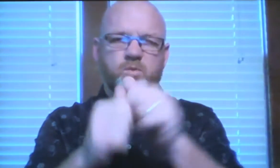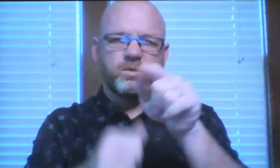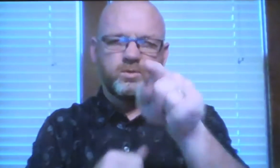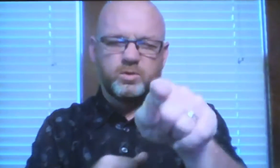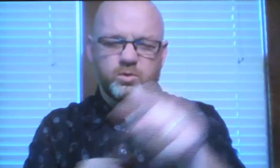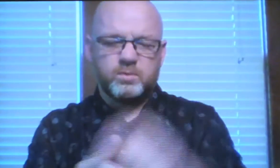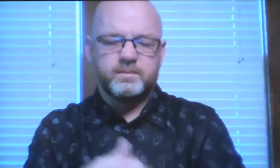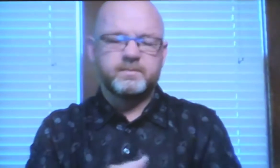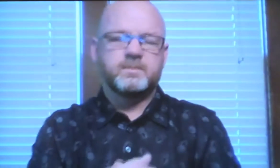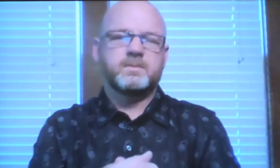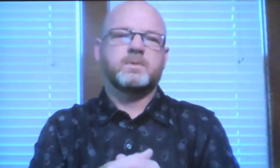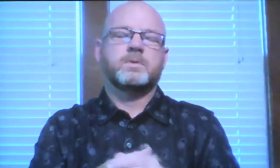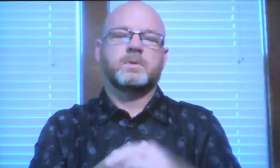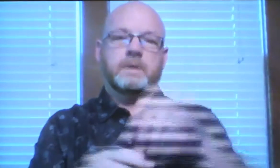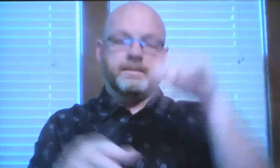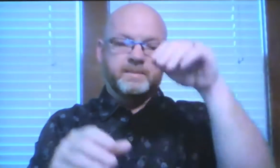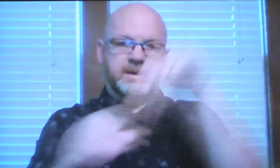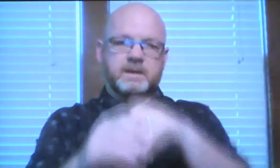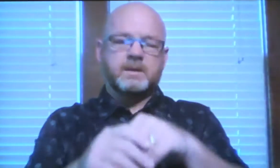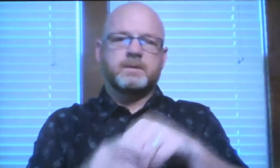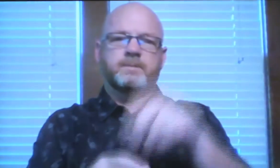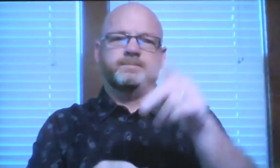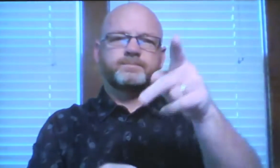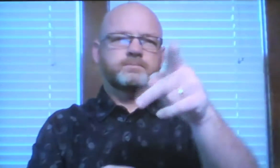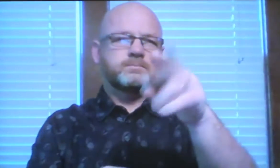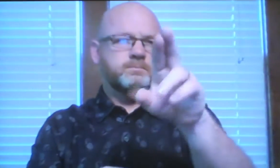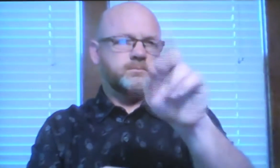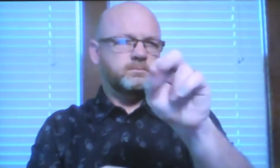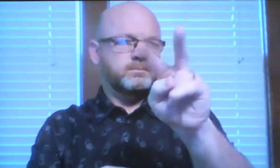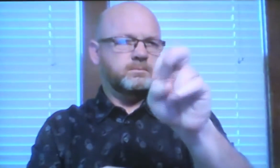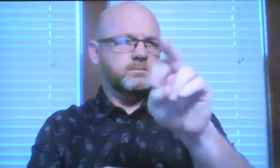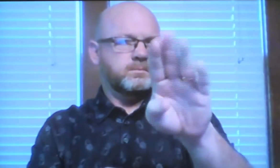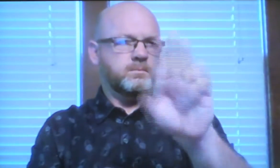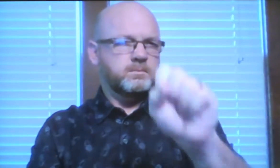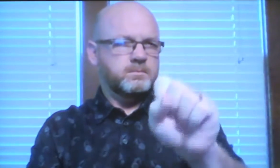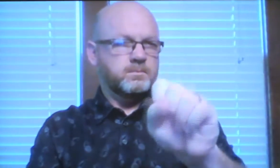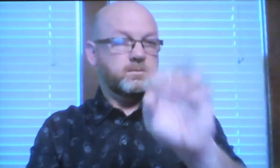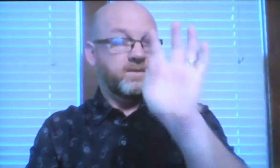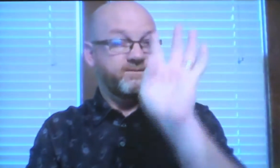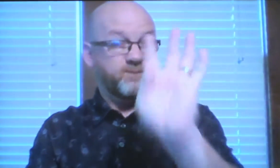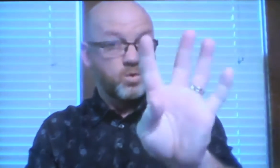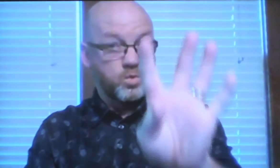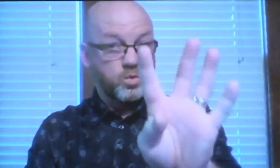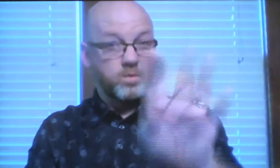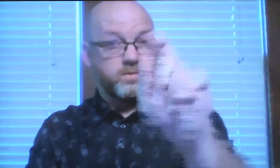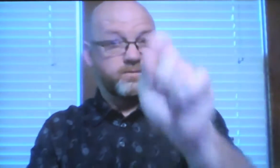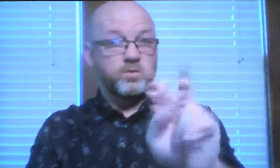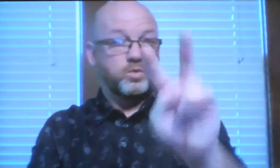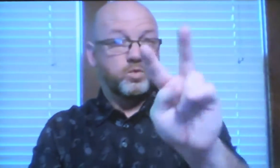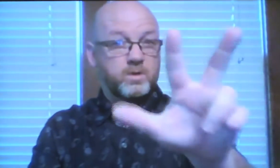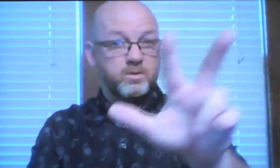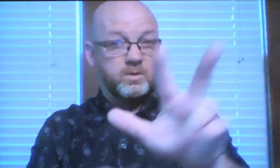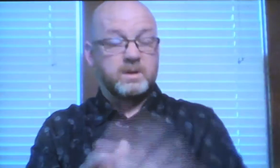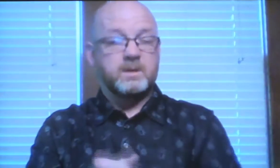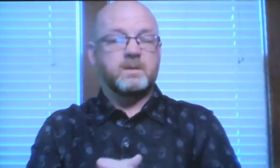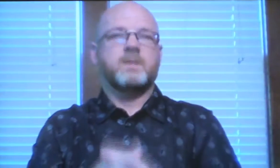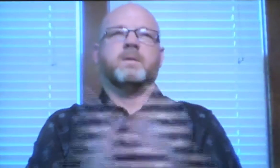And the point of that is what I'd like to share with you. In the book of Proverbs chapter 4 verse